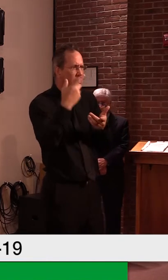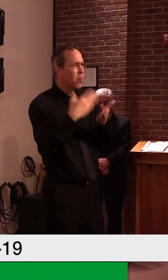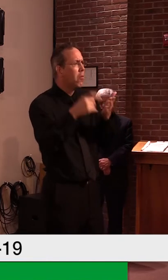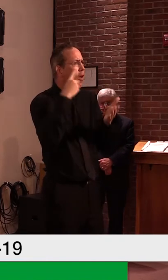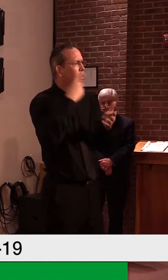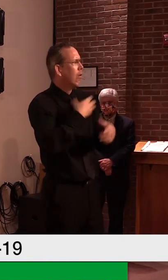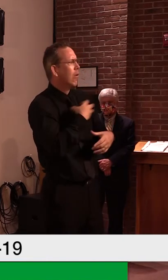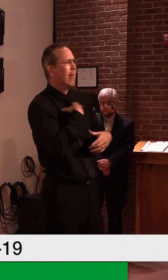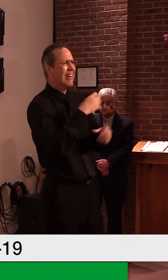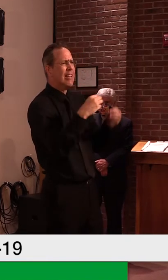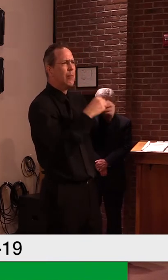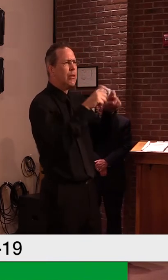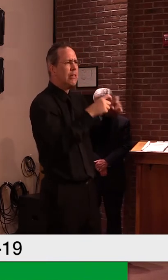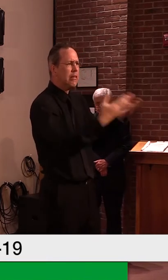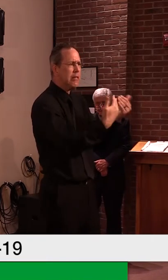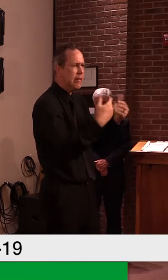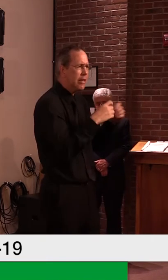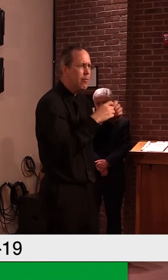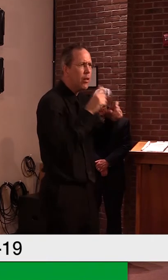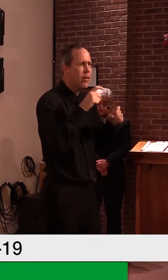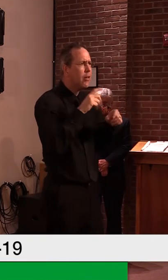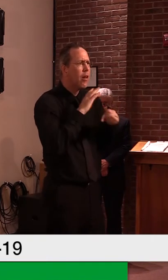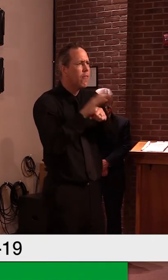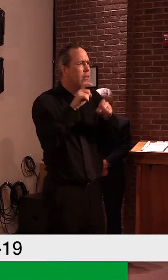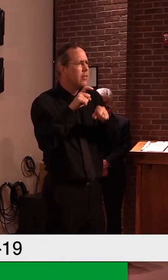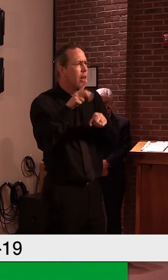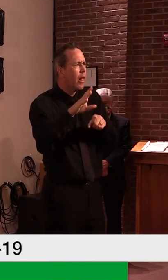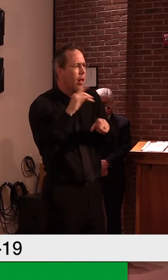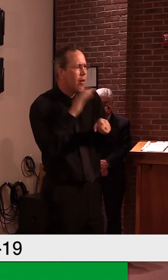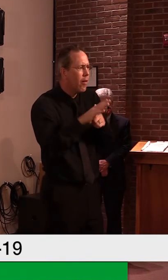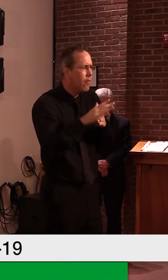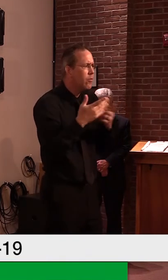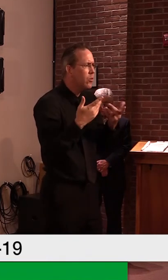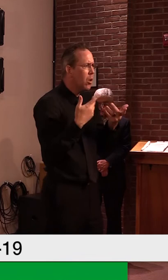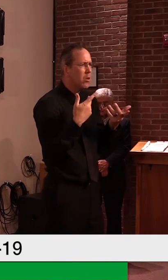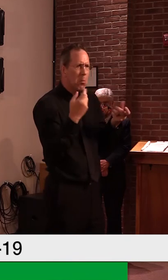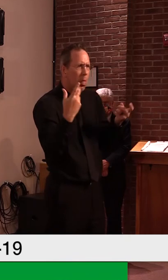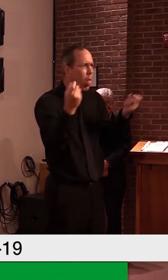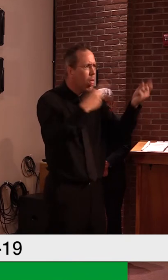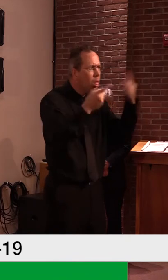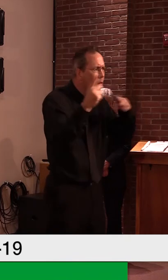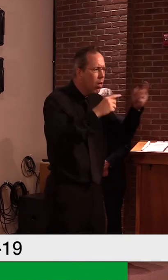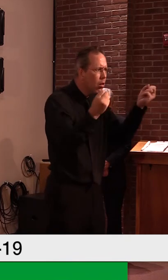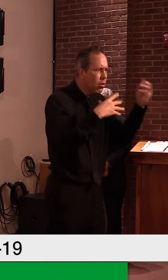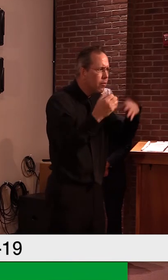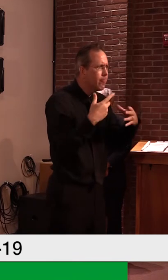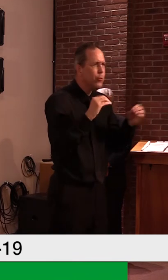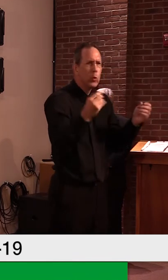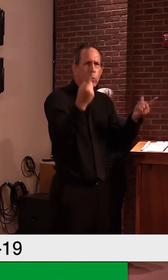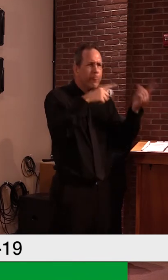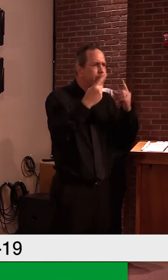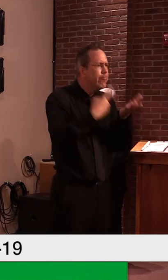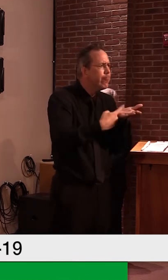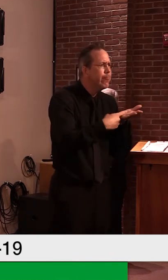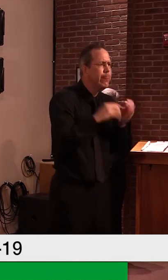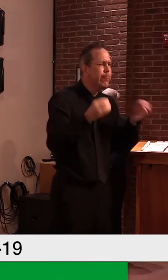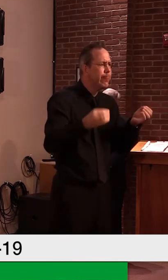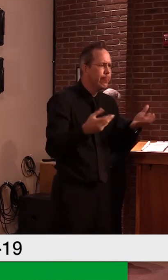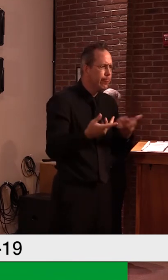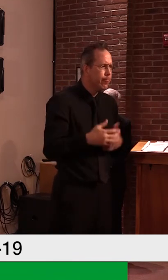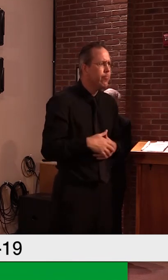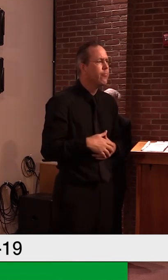formalized, uh, states working together on that. I, I also, John, before you write the headline, um,